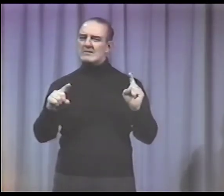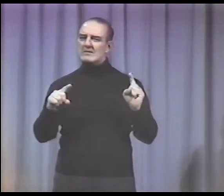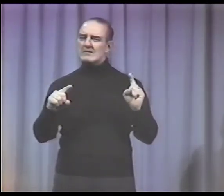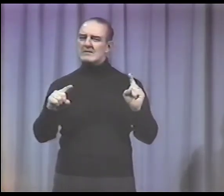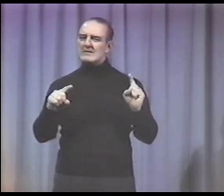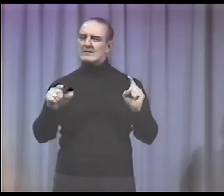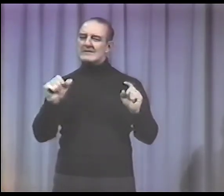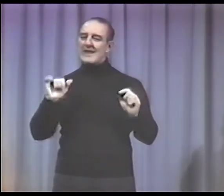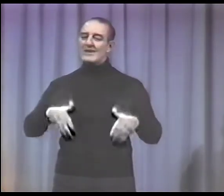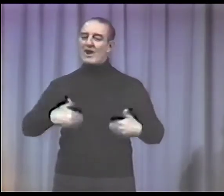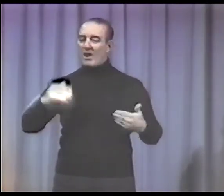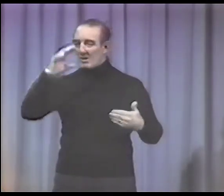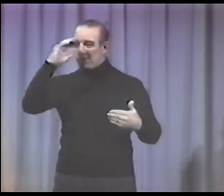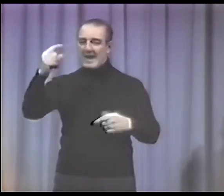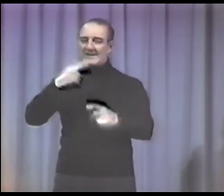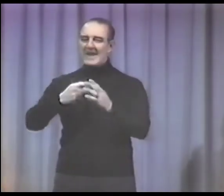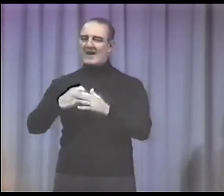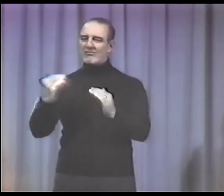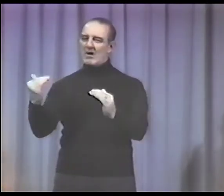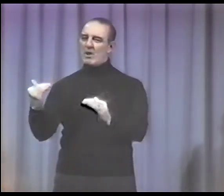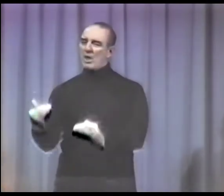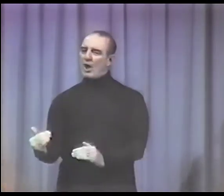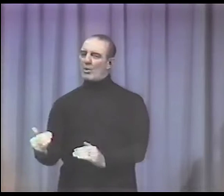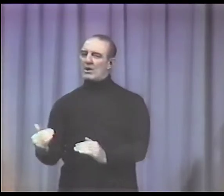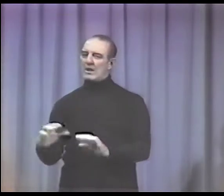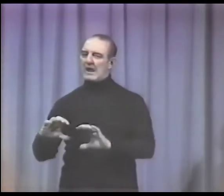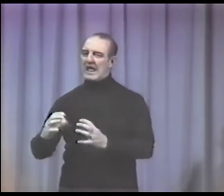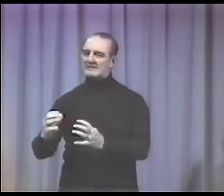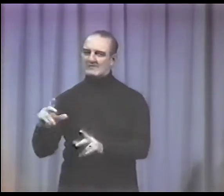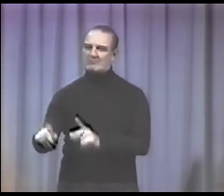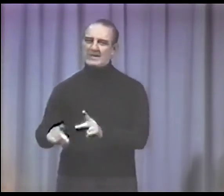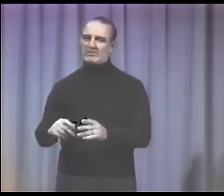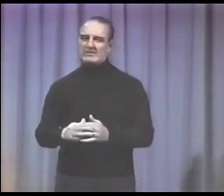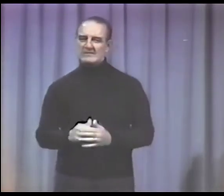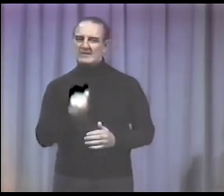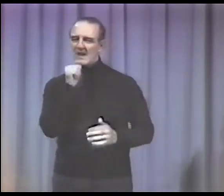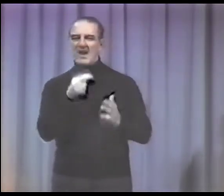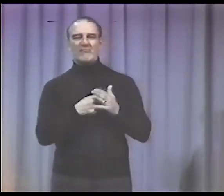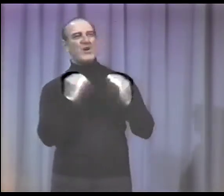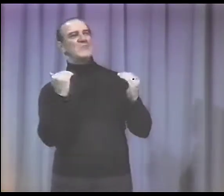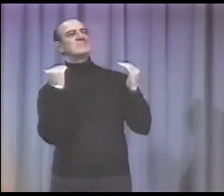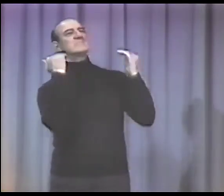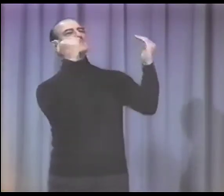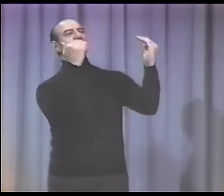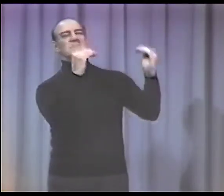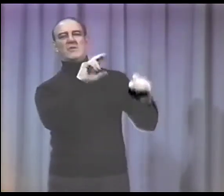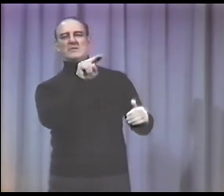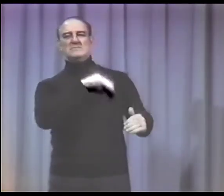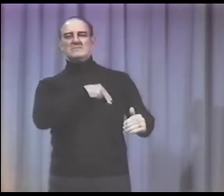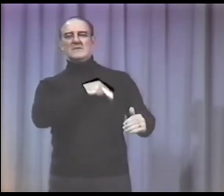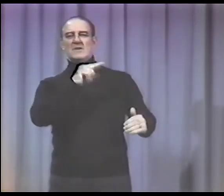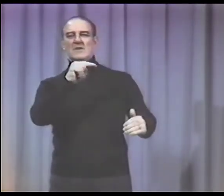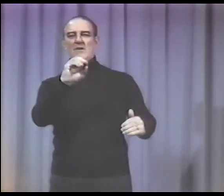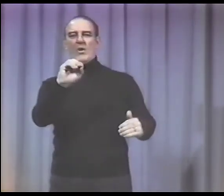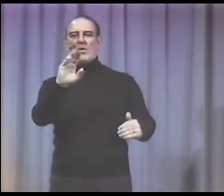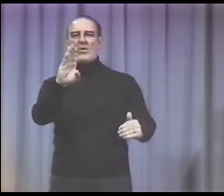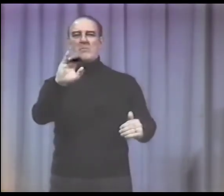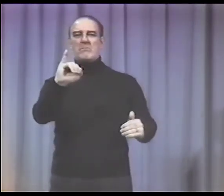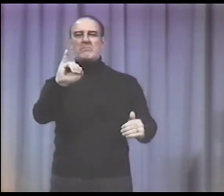But that young man was from a lower class of people, not a